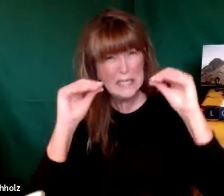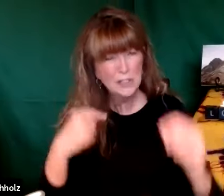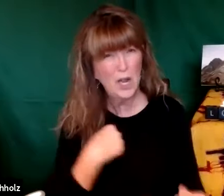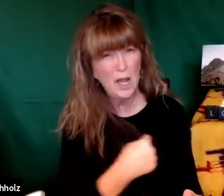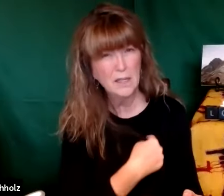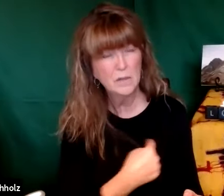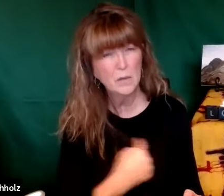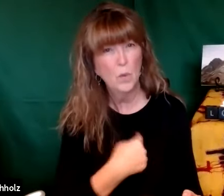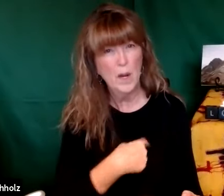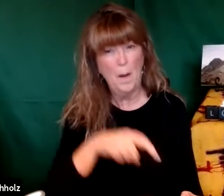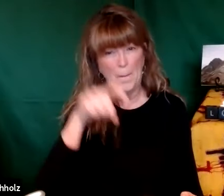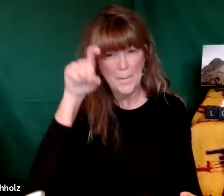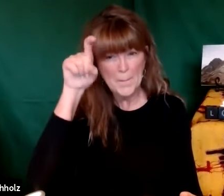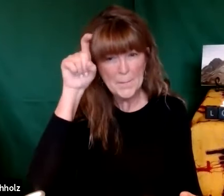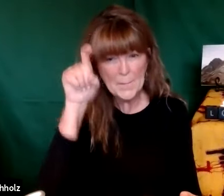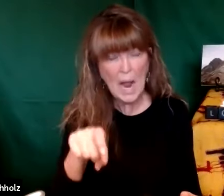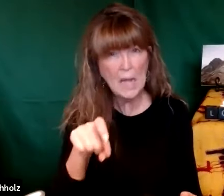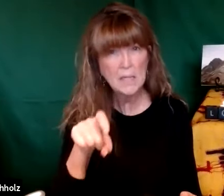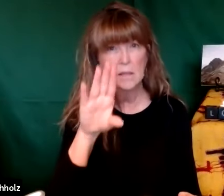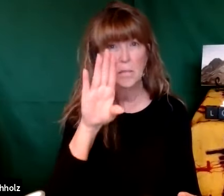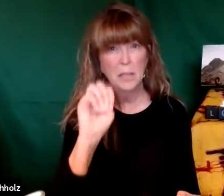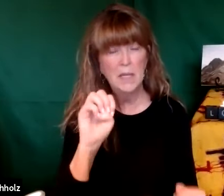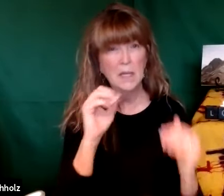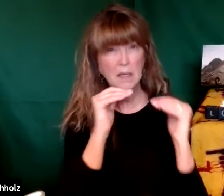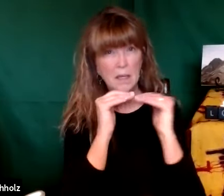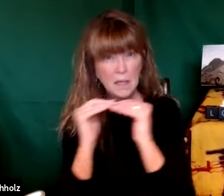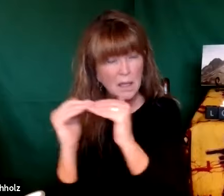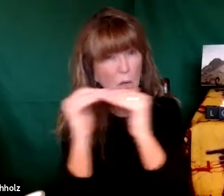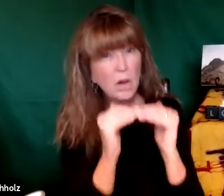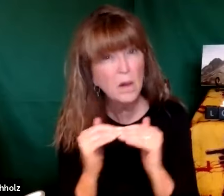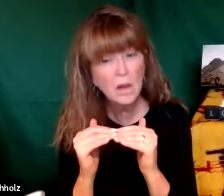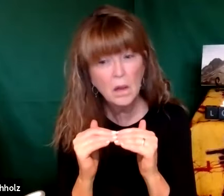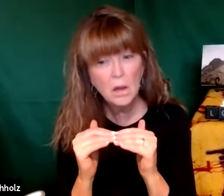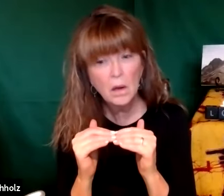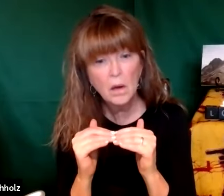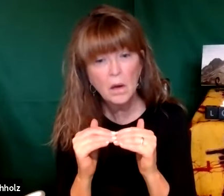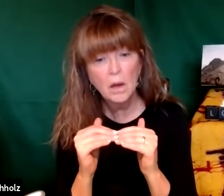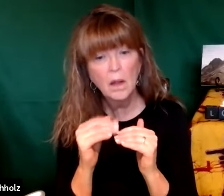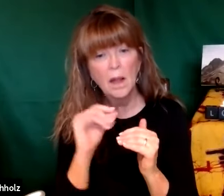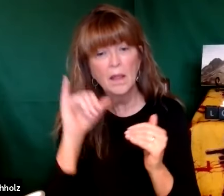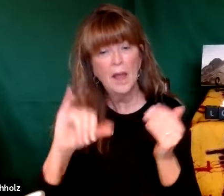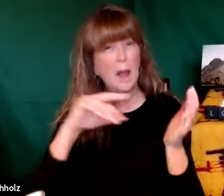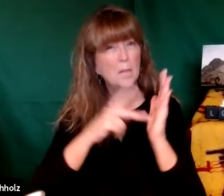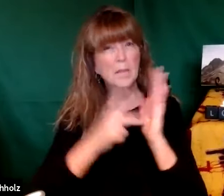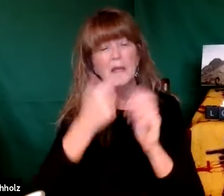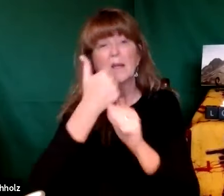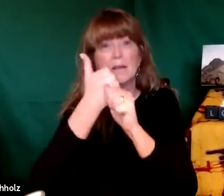this new language and this new culture is trying to teach us that we are all equal